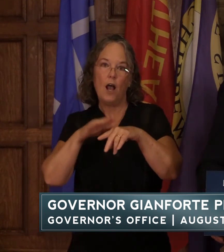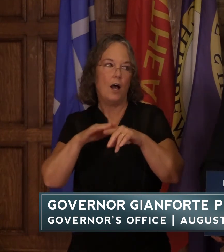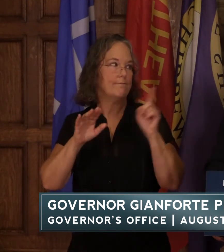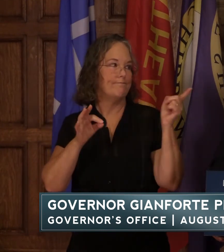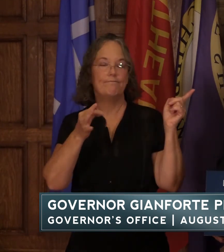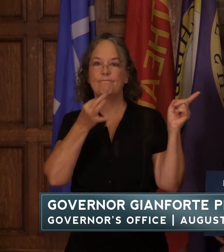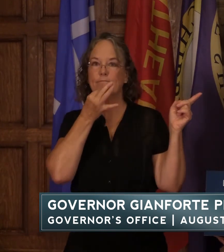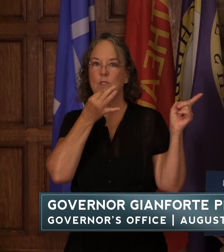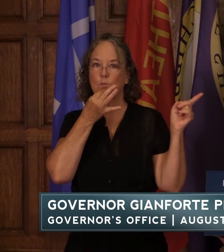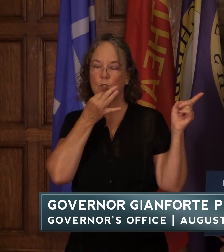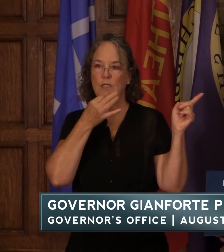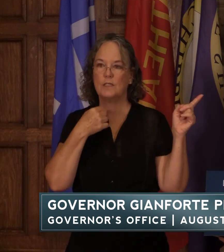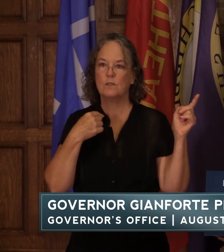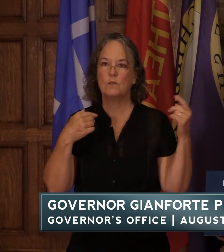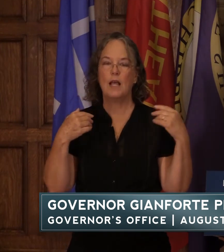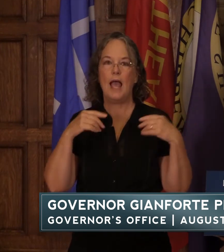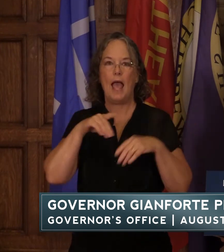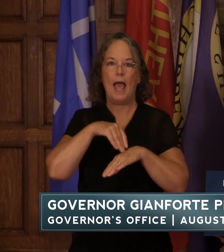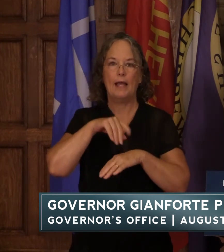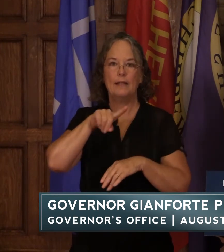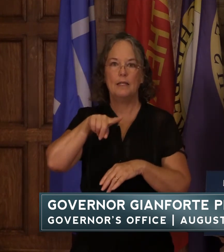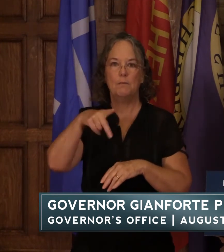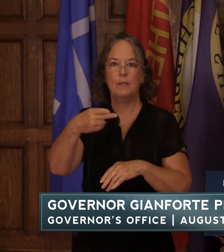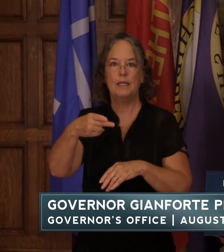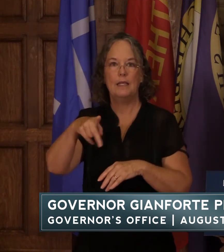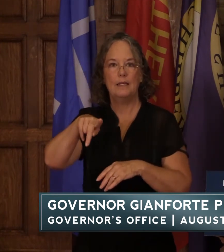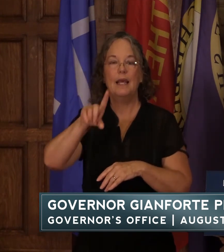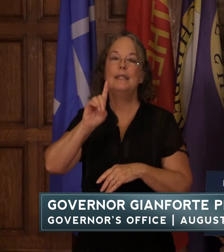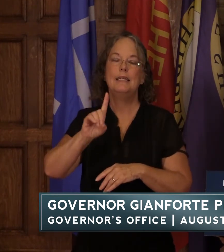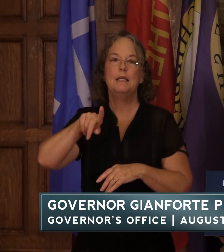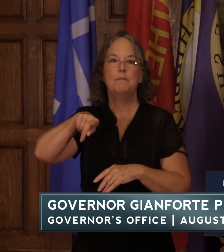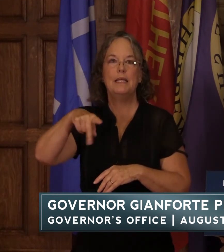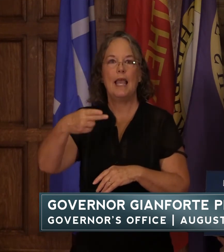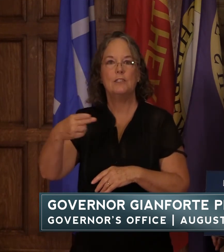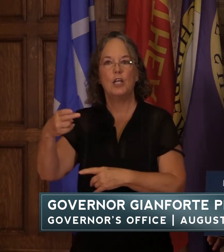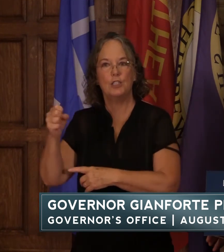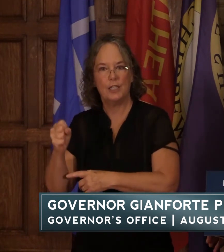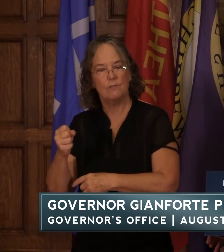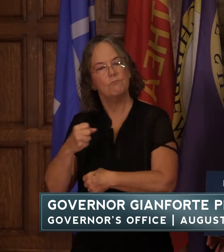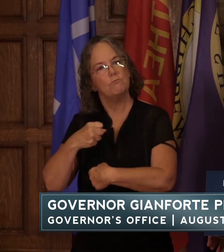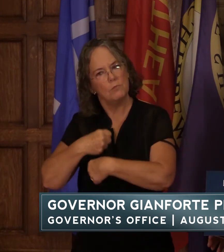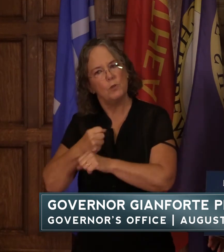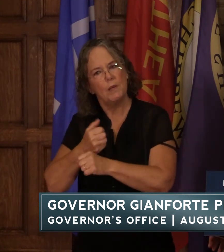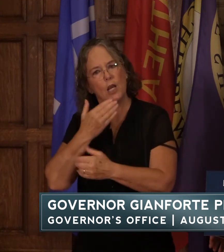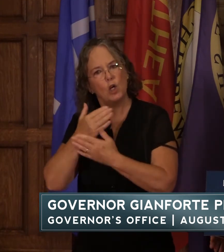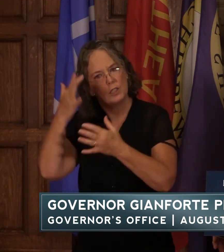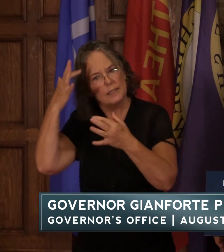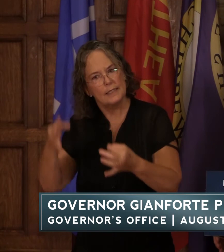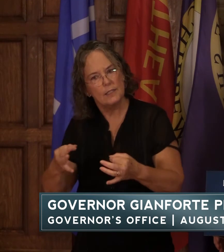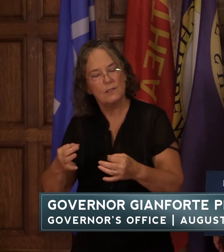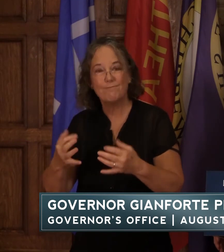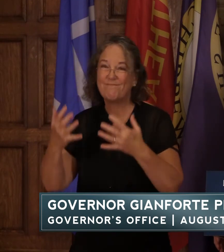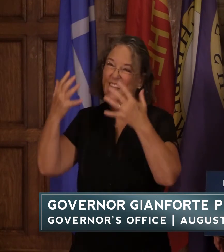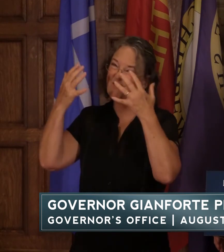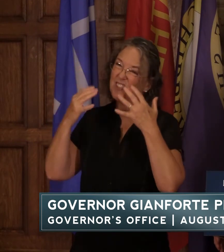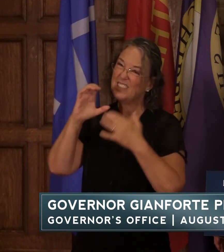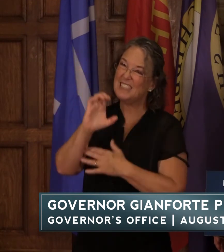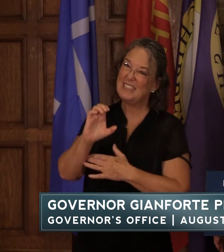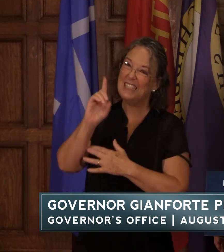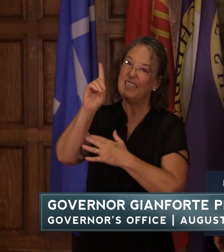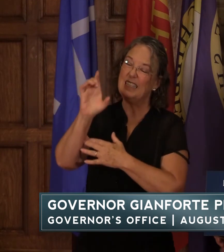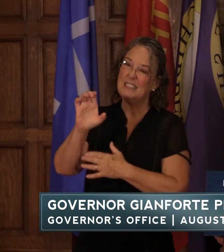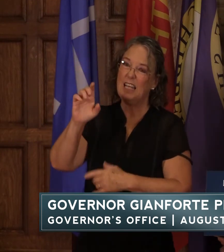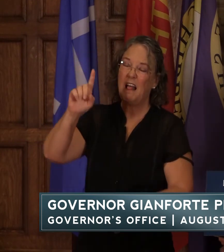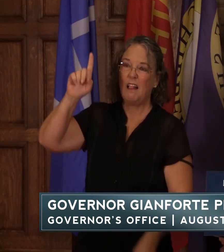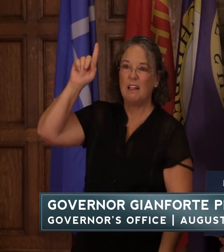expertise we have at dphhs to help them make wise decisions unfortunately the cdc has been all over the map